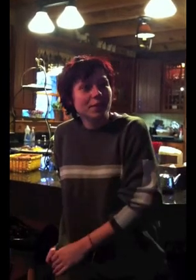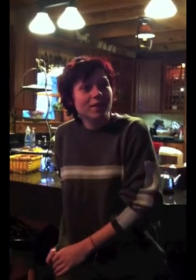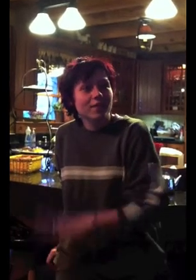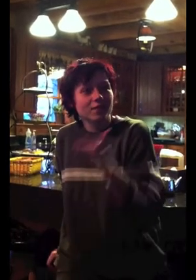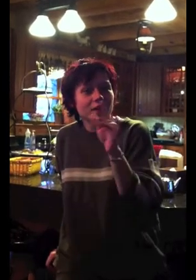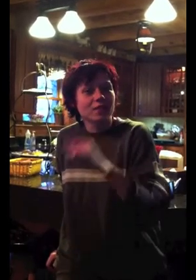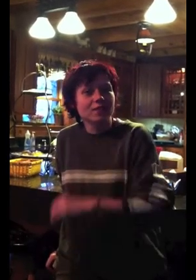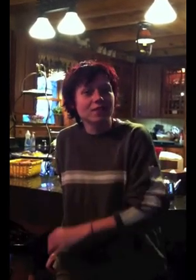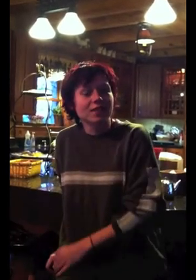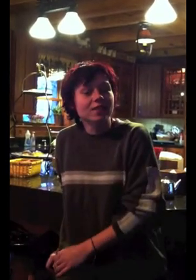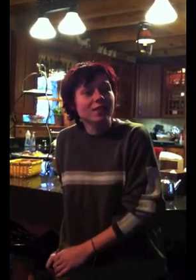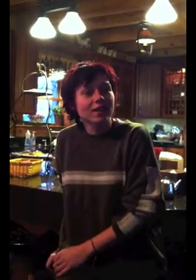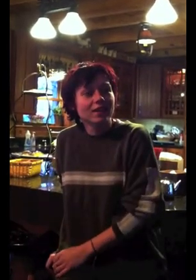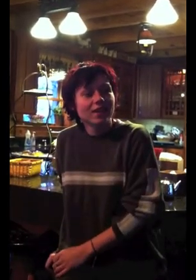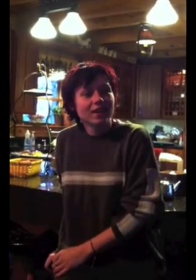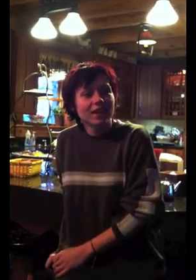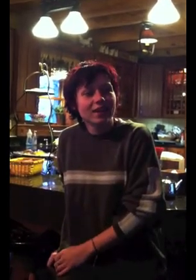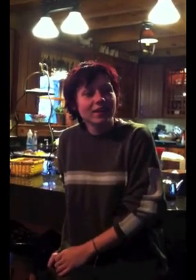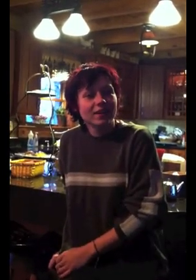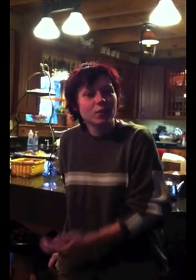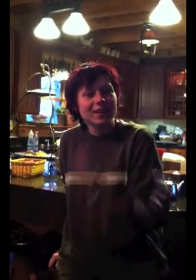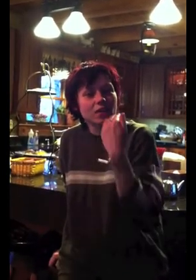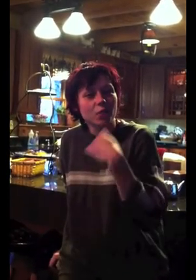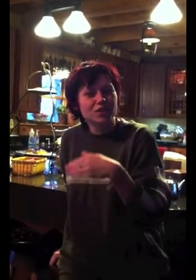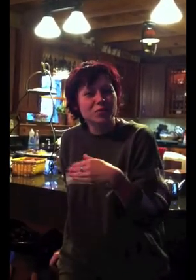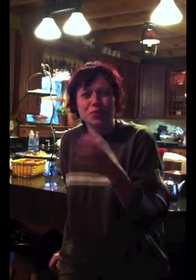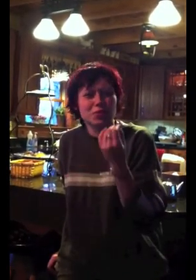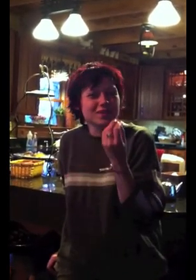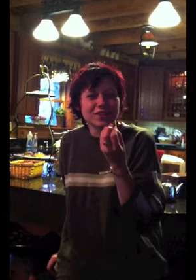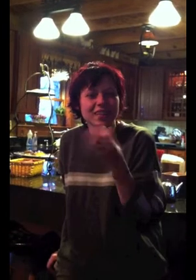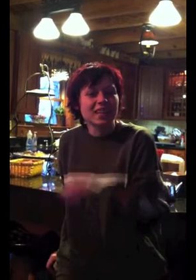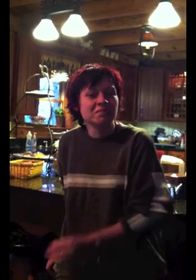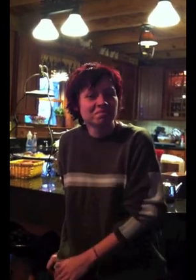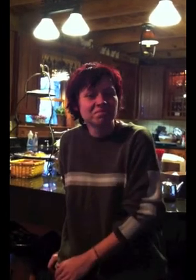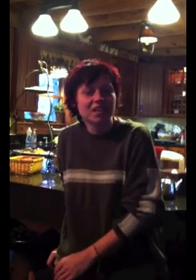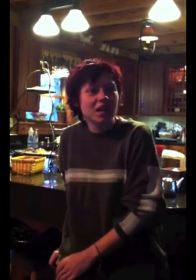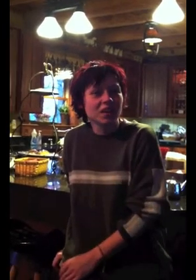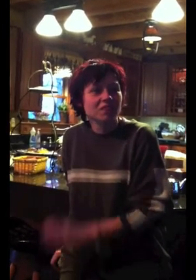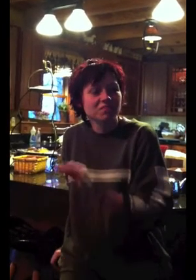feather to the dirt. Yeah. Yeah. It went down a lot more smooth. It wasn't gritty. There we go.